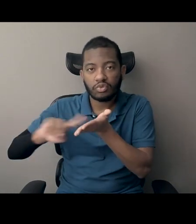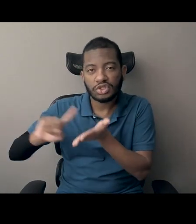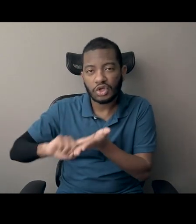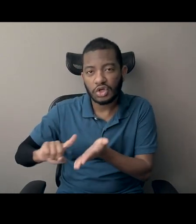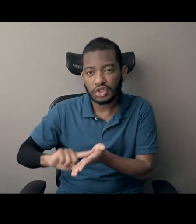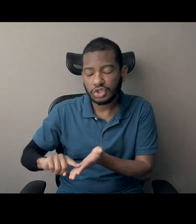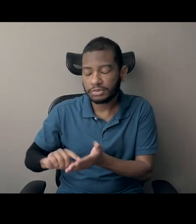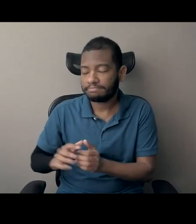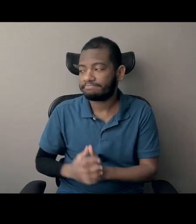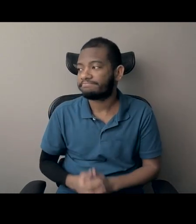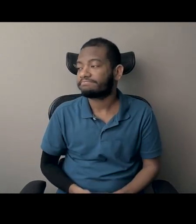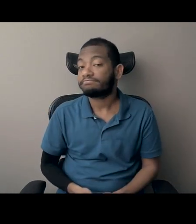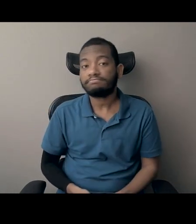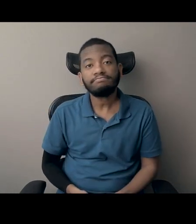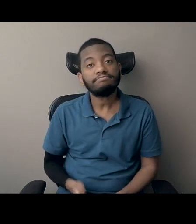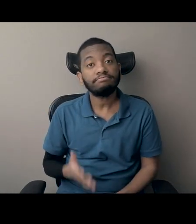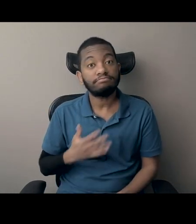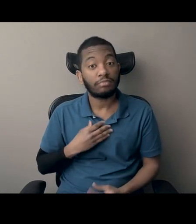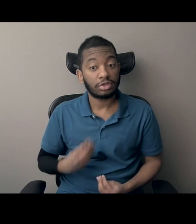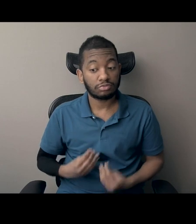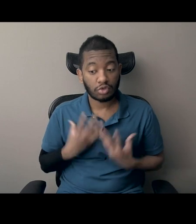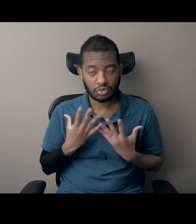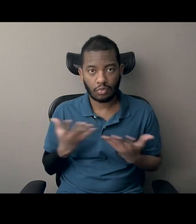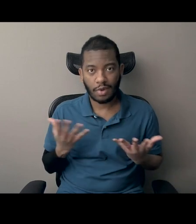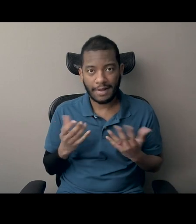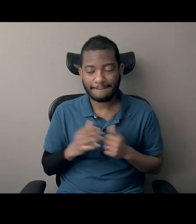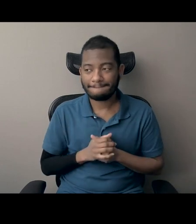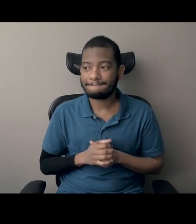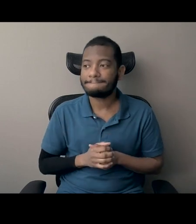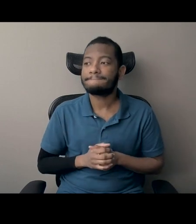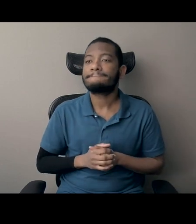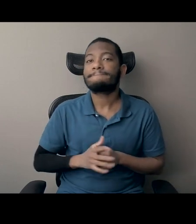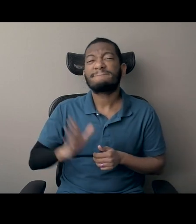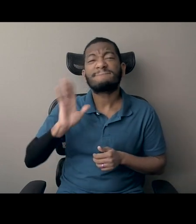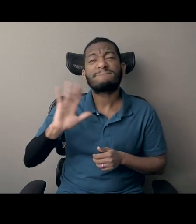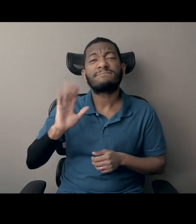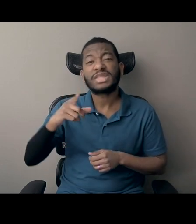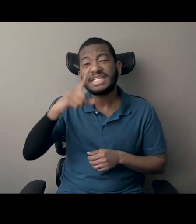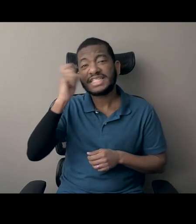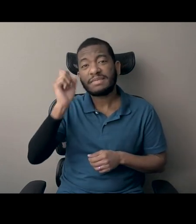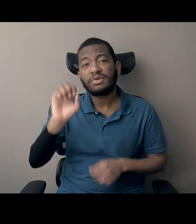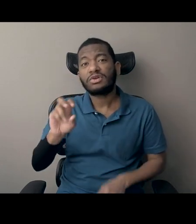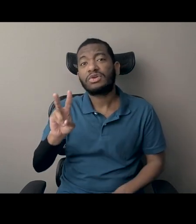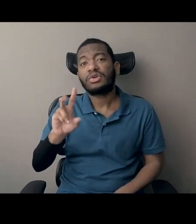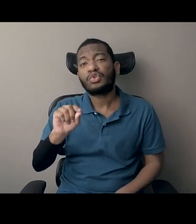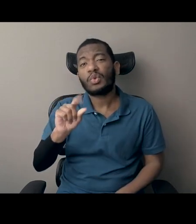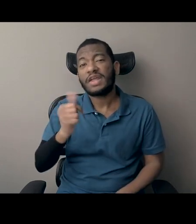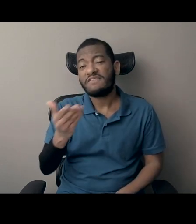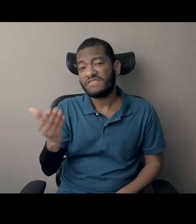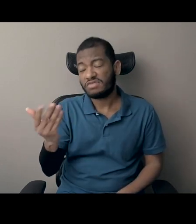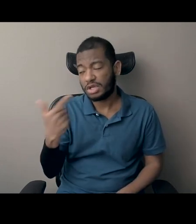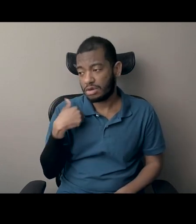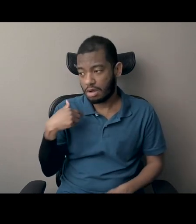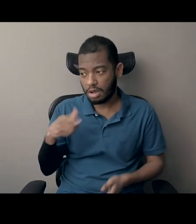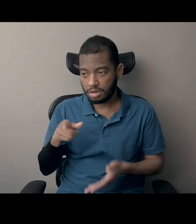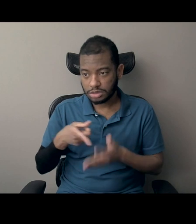inspiration, I started writing this story in the summer of 2015, when I was on maternity leave from work and at the Justice Department.